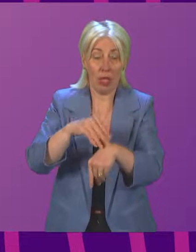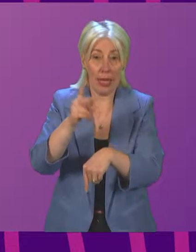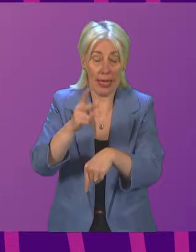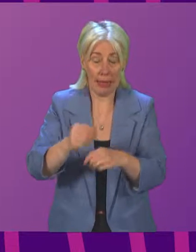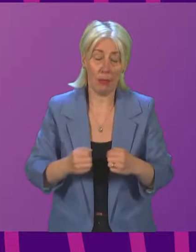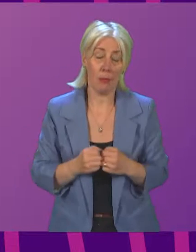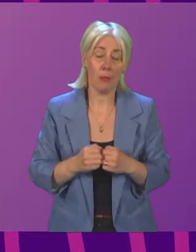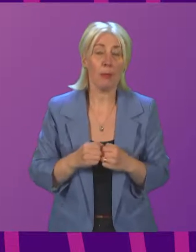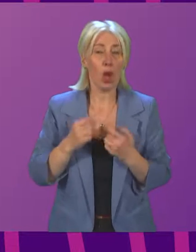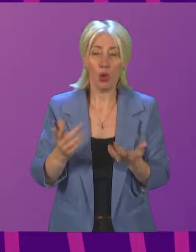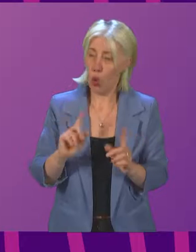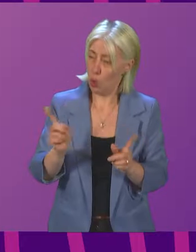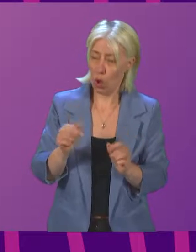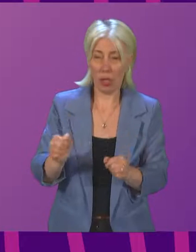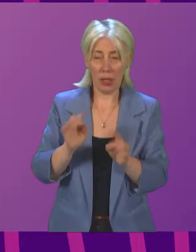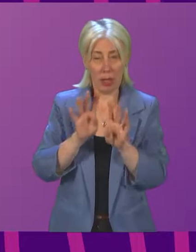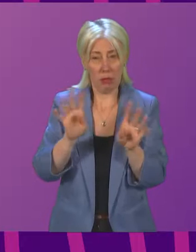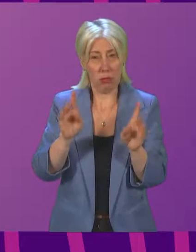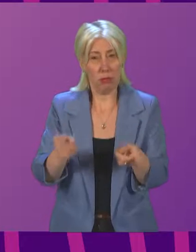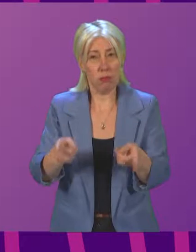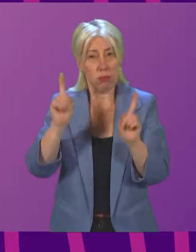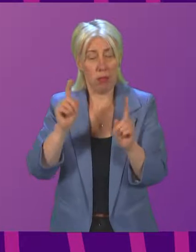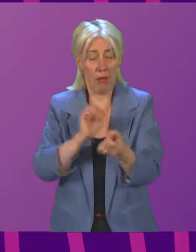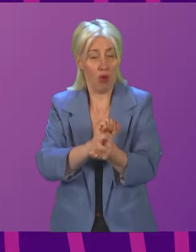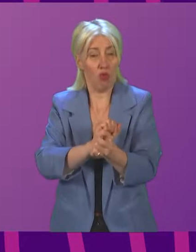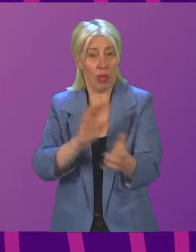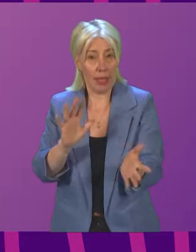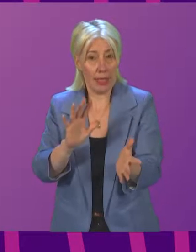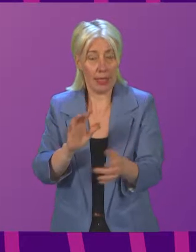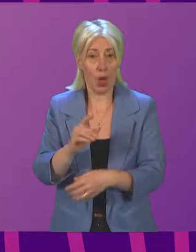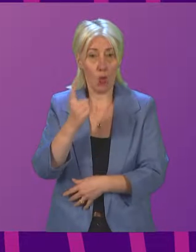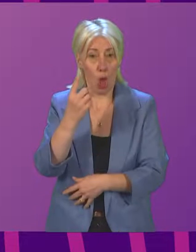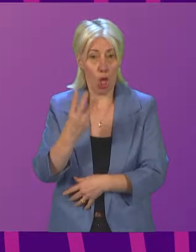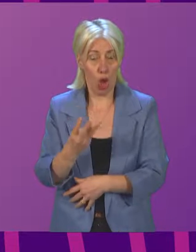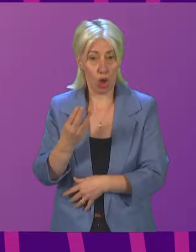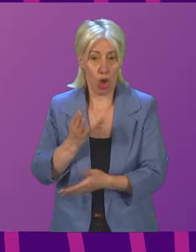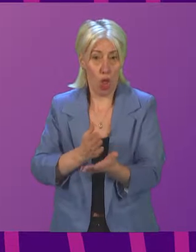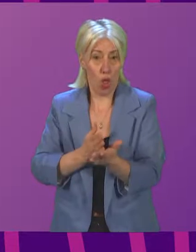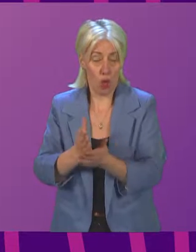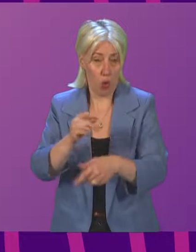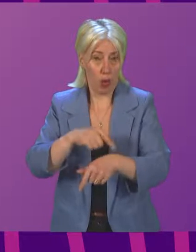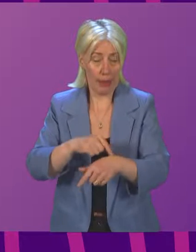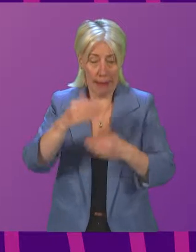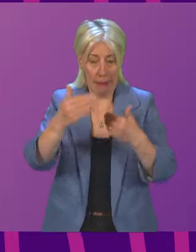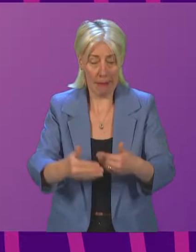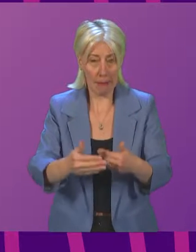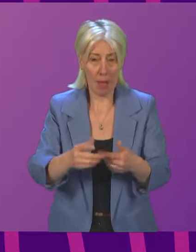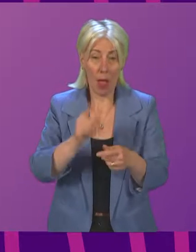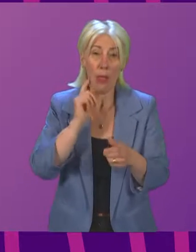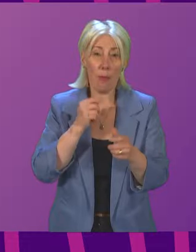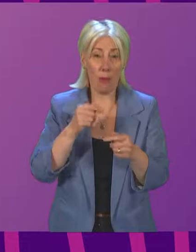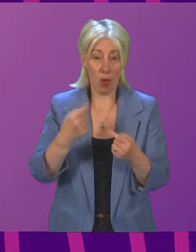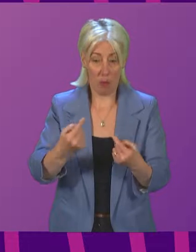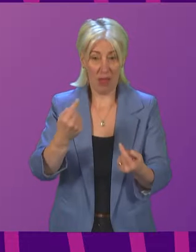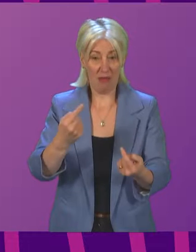justice does the Cabinet Secretary think that releasing criminals a third of the way through their sentence will send to the victims of those